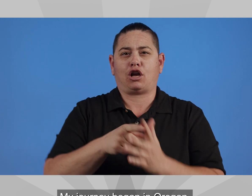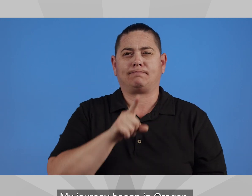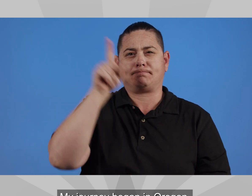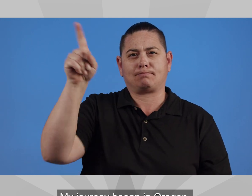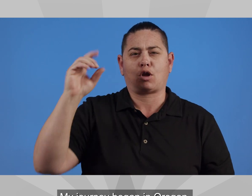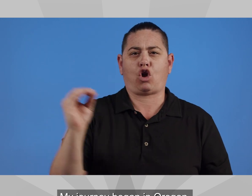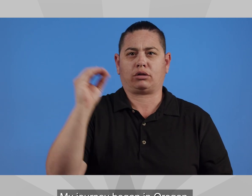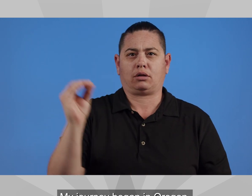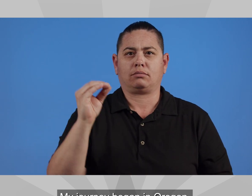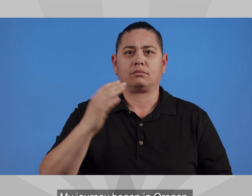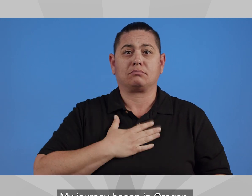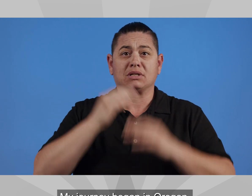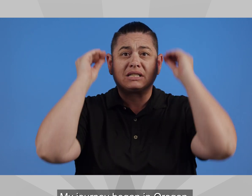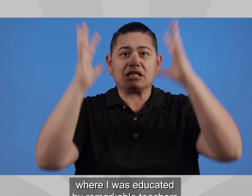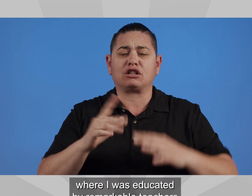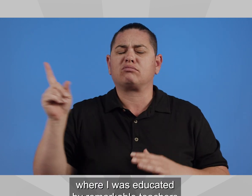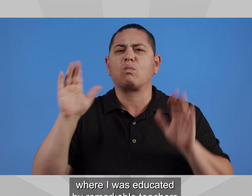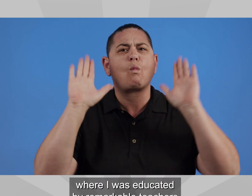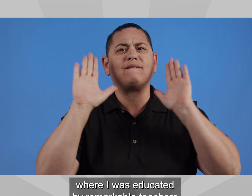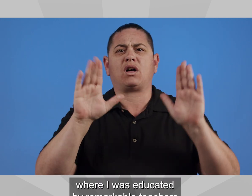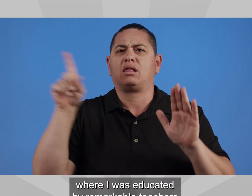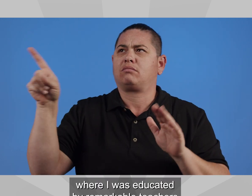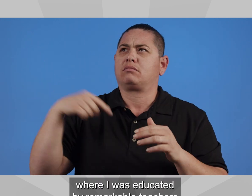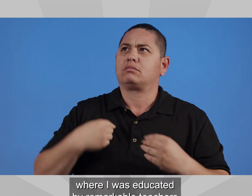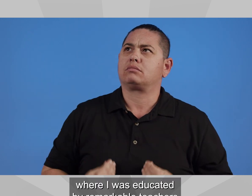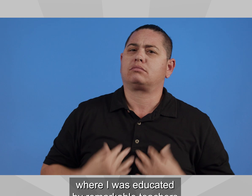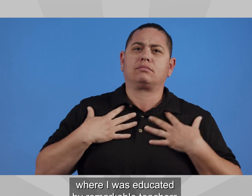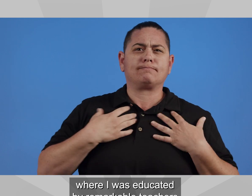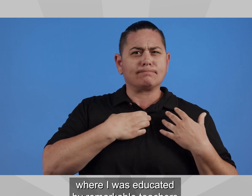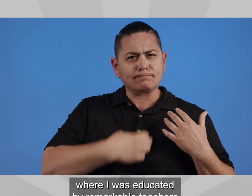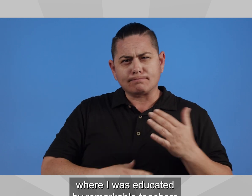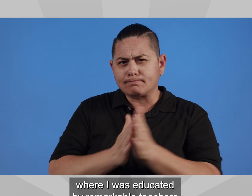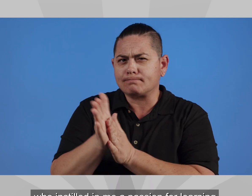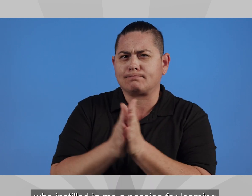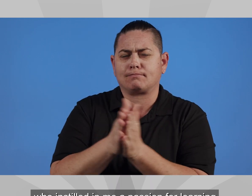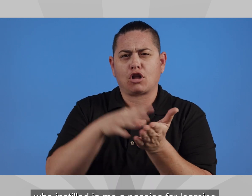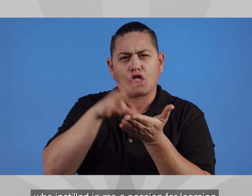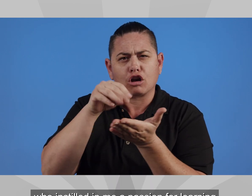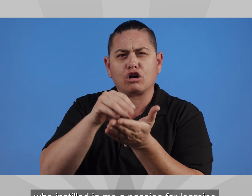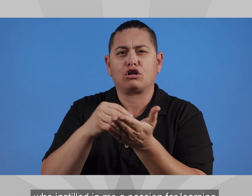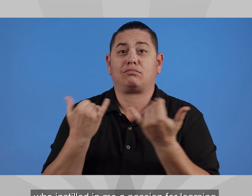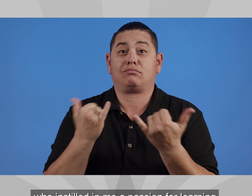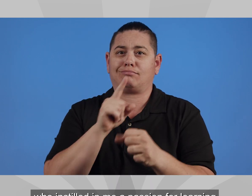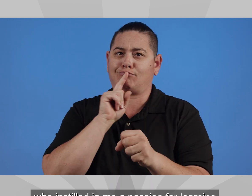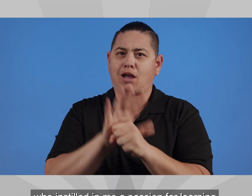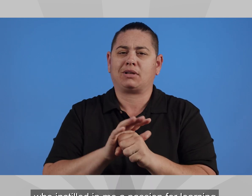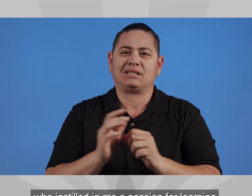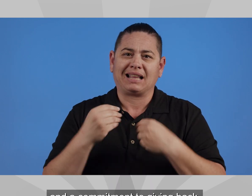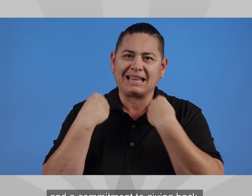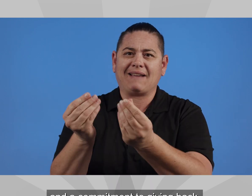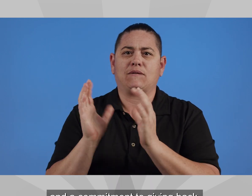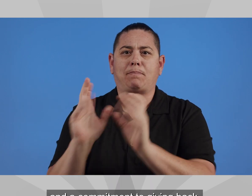My journey began in Oregon, where I was educated by remarkable teachers who instilled in me a passion for